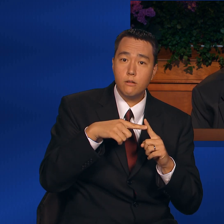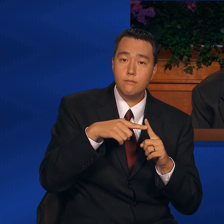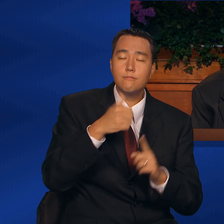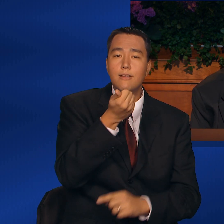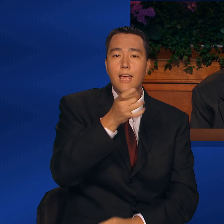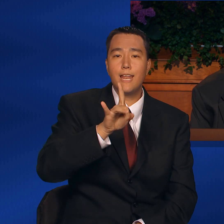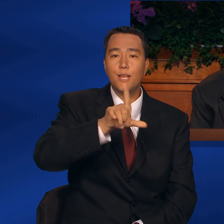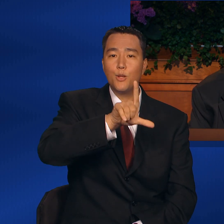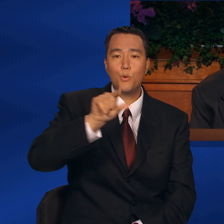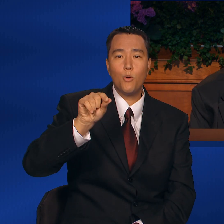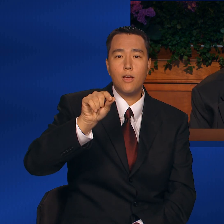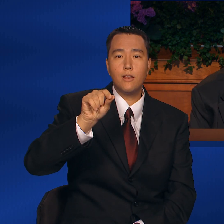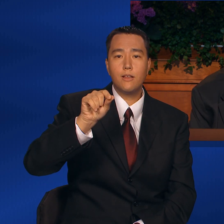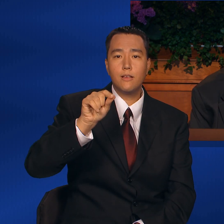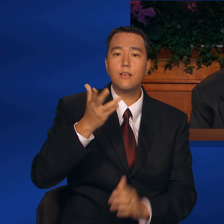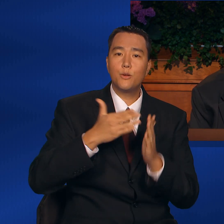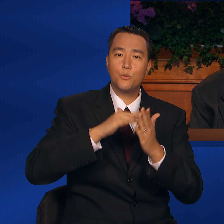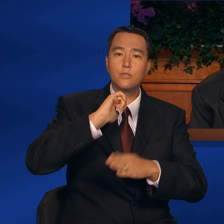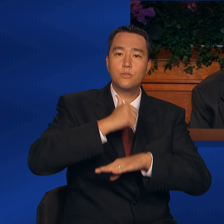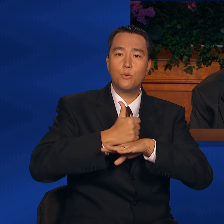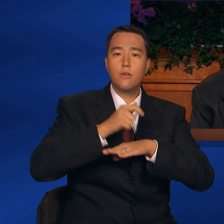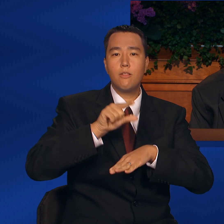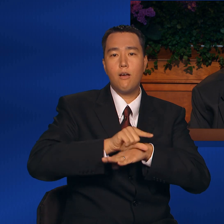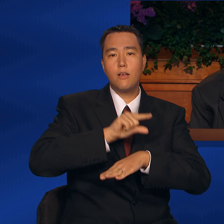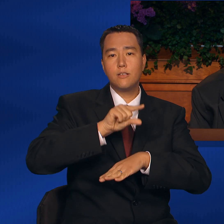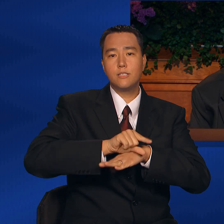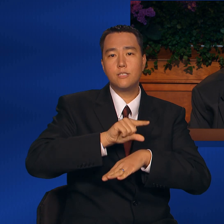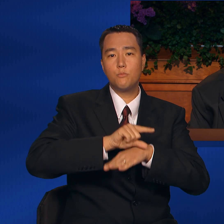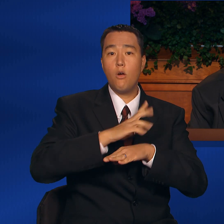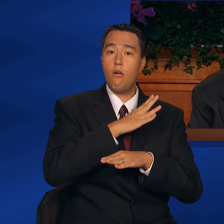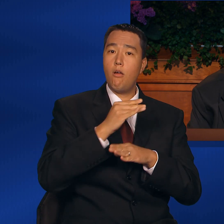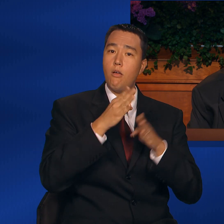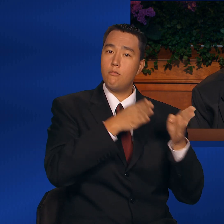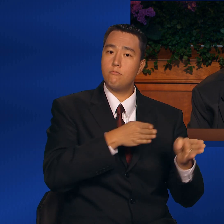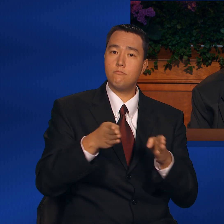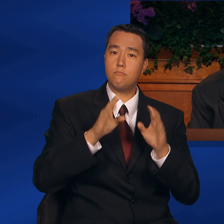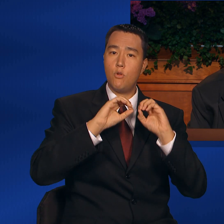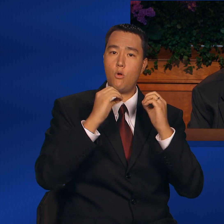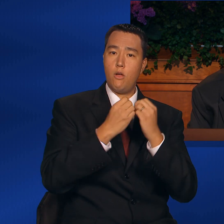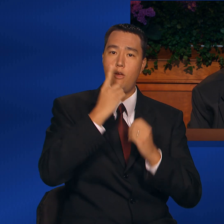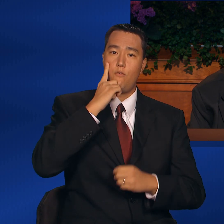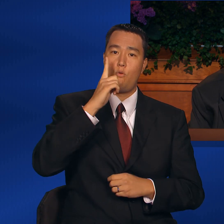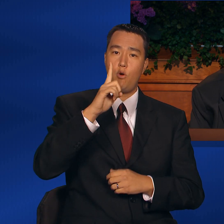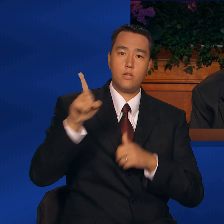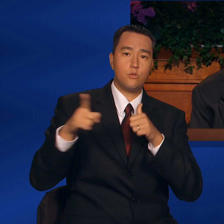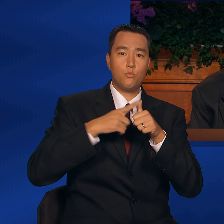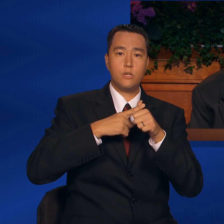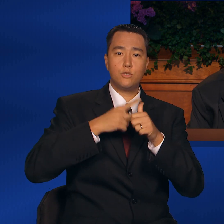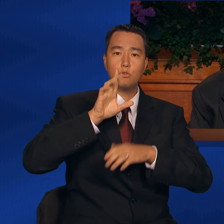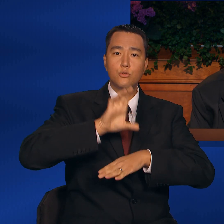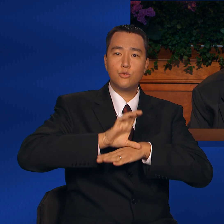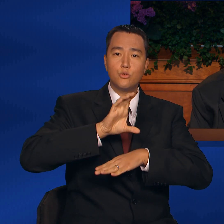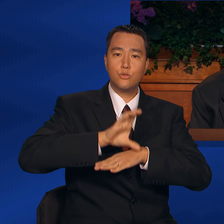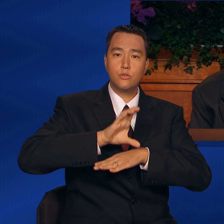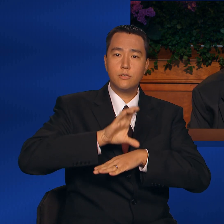and restored the gospel and the organization of his original Church.